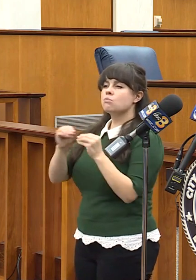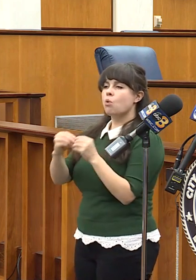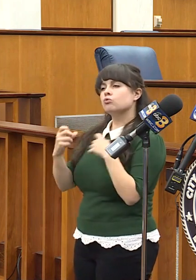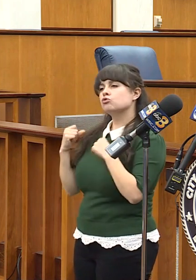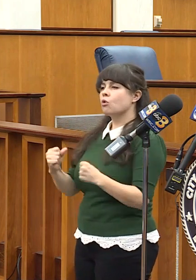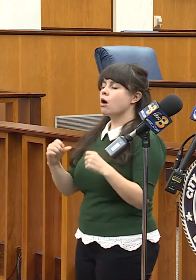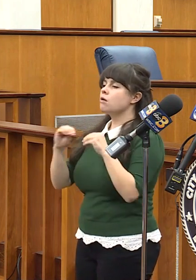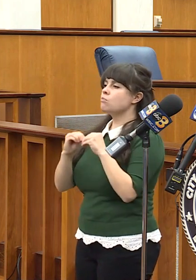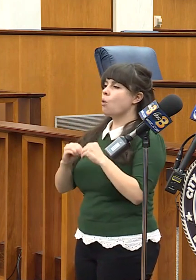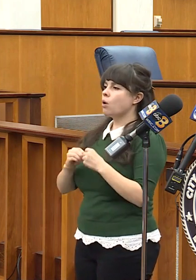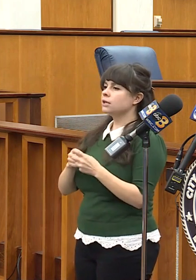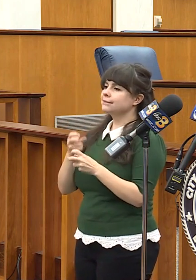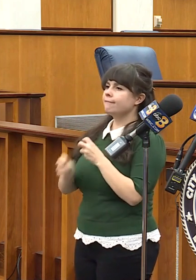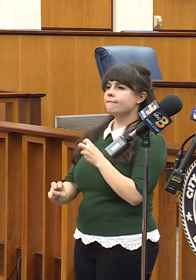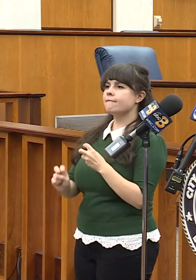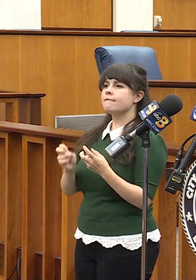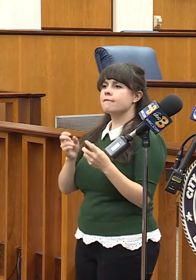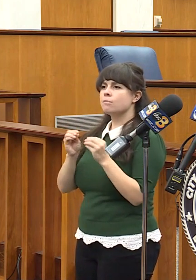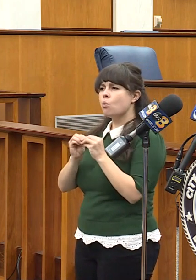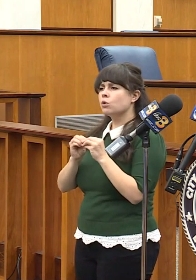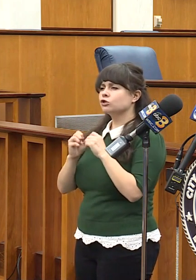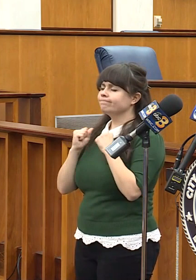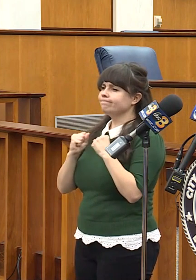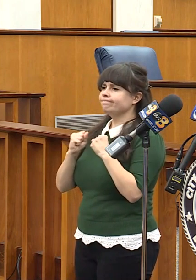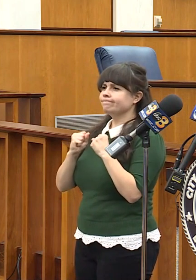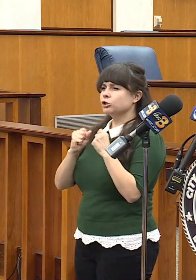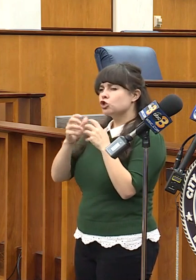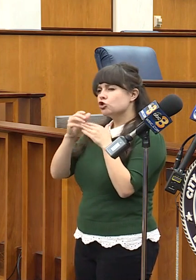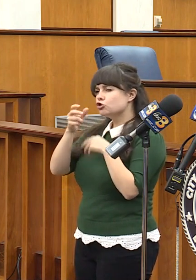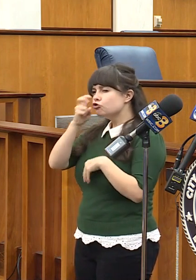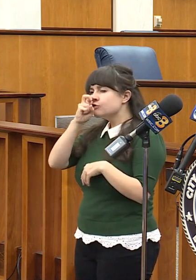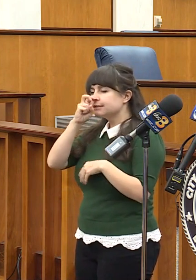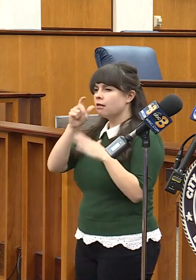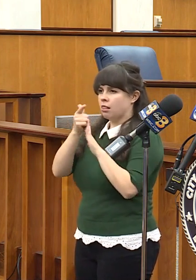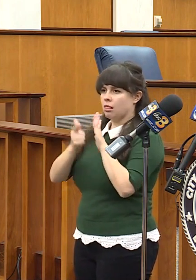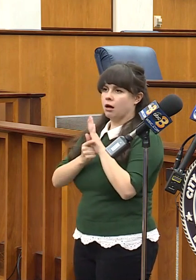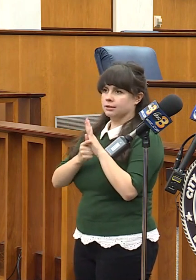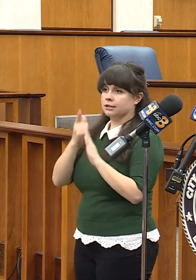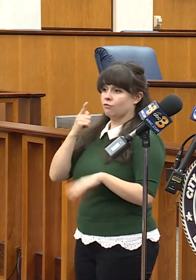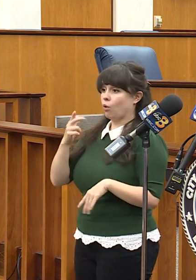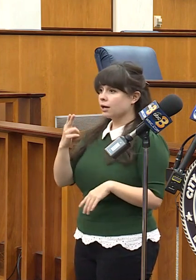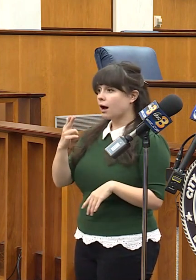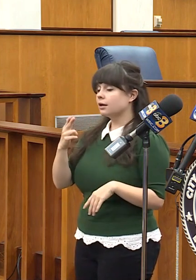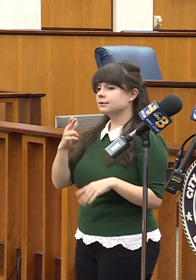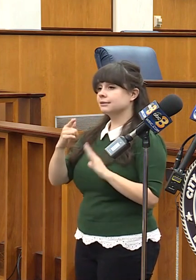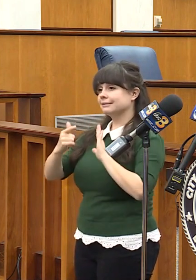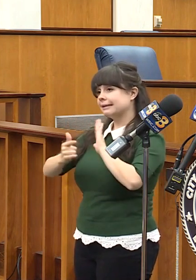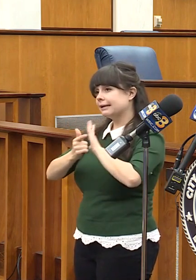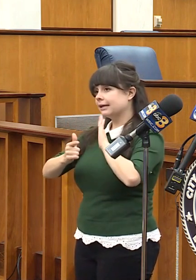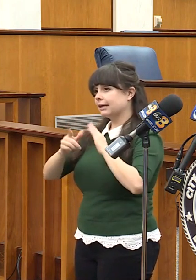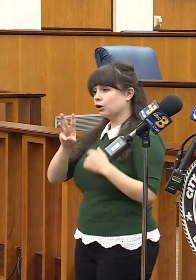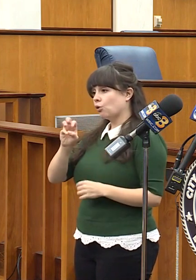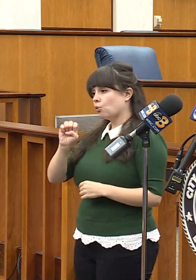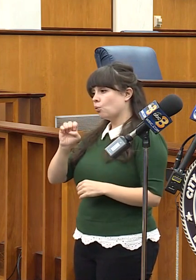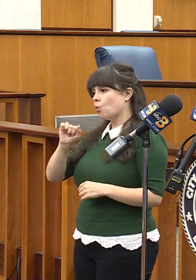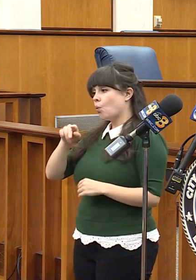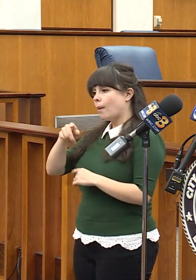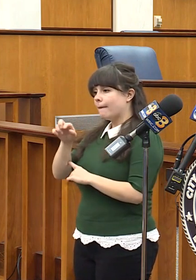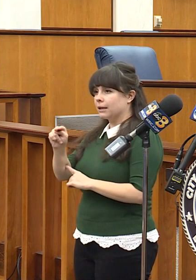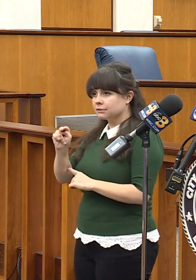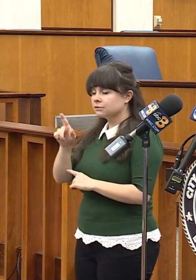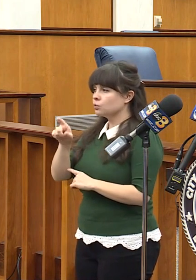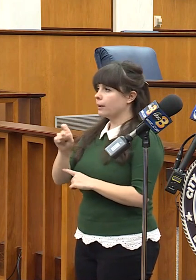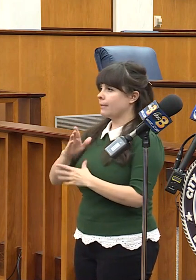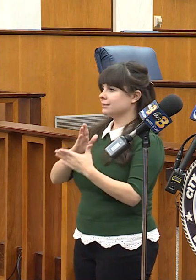the possession of a gun, an illegal weapon, just to stop the inundation